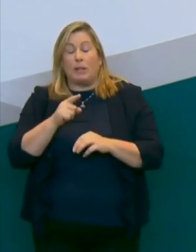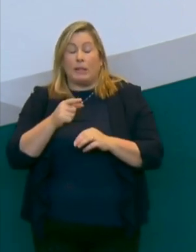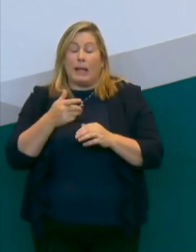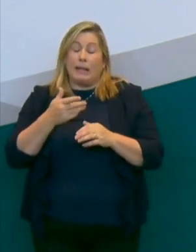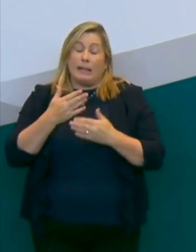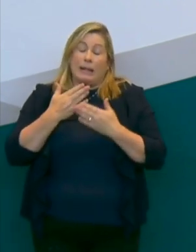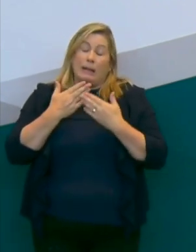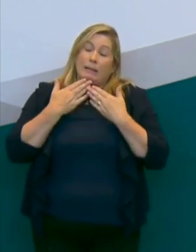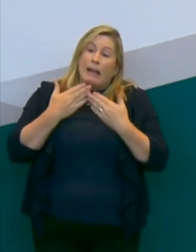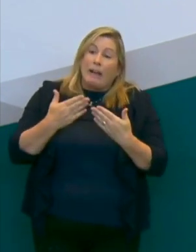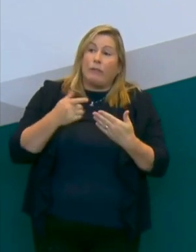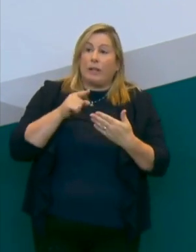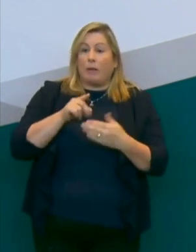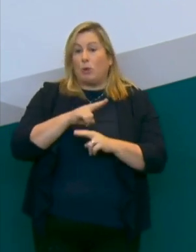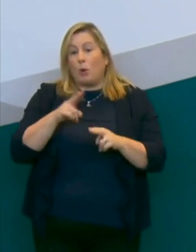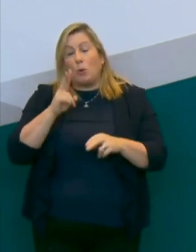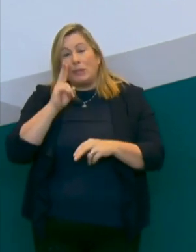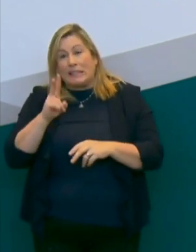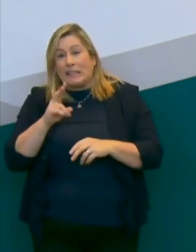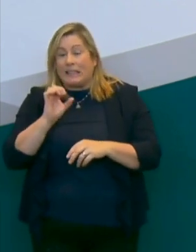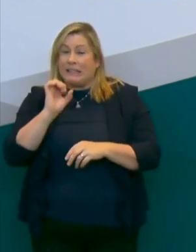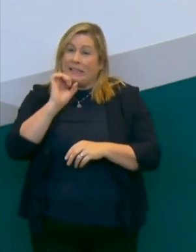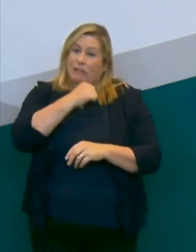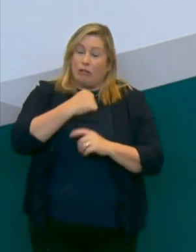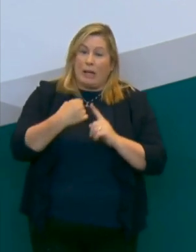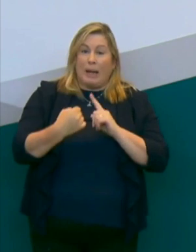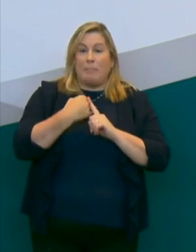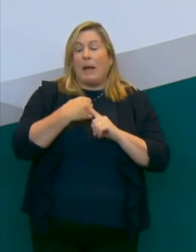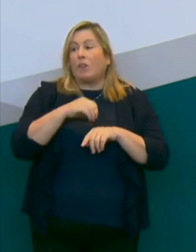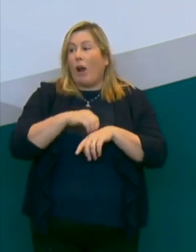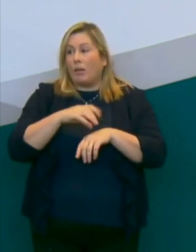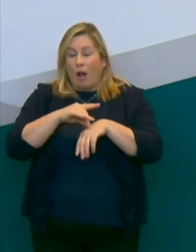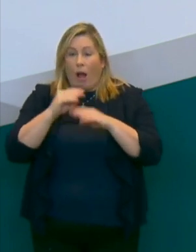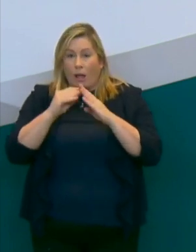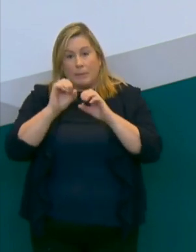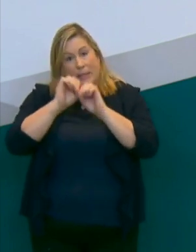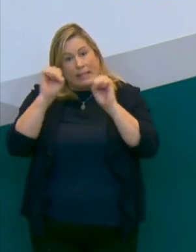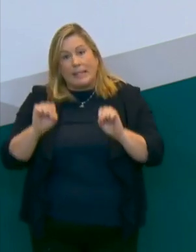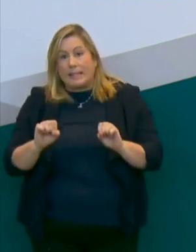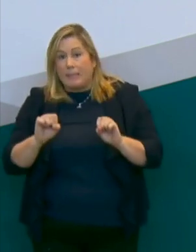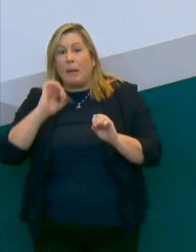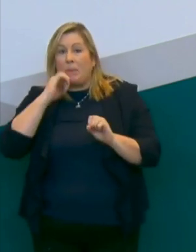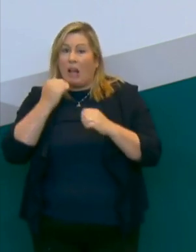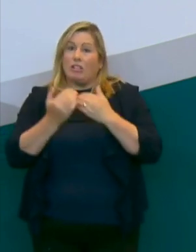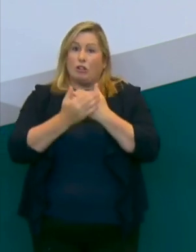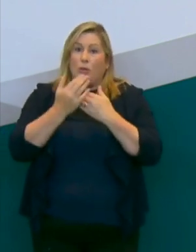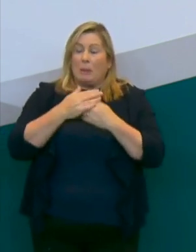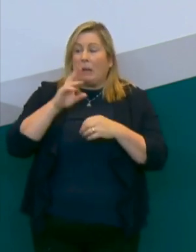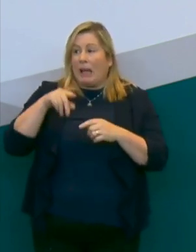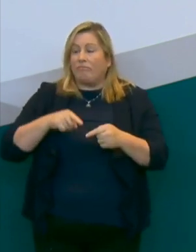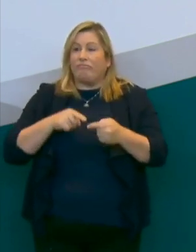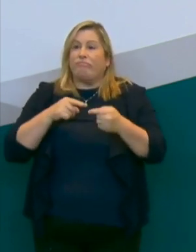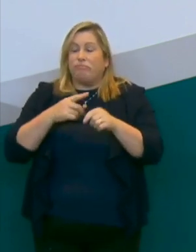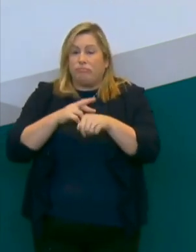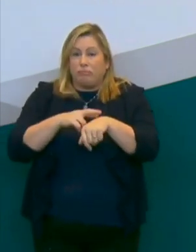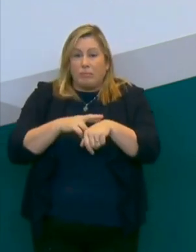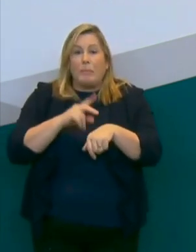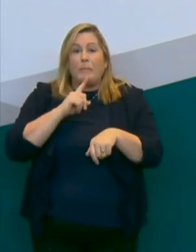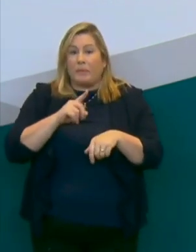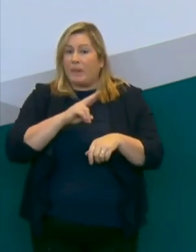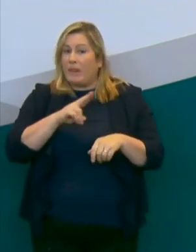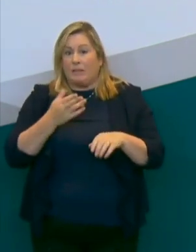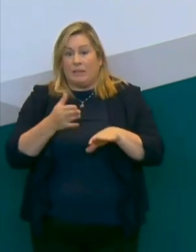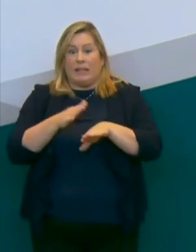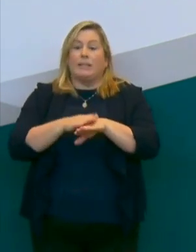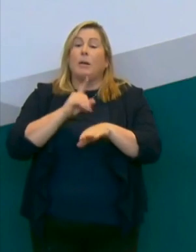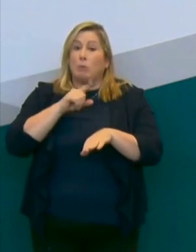that we're not seeing a significant impact on our hospital system, we're not seeing an impact in terms of mortality, but that can